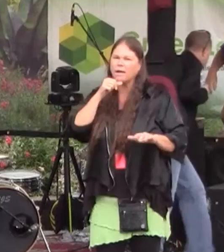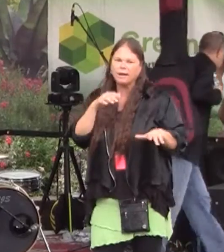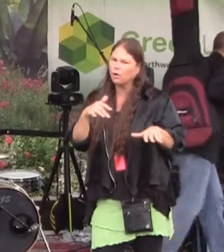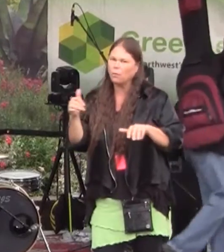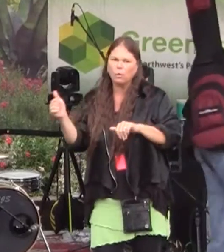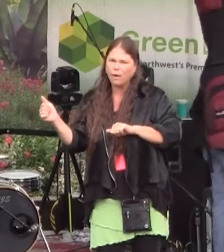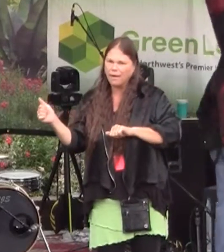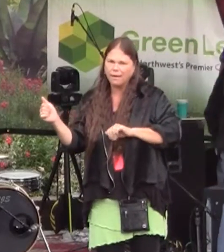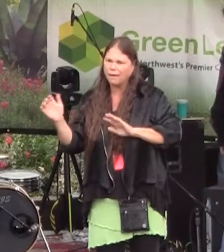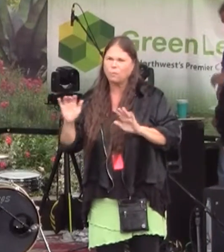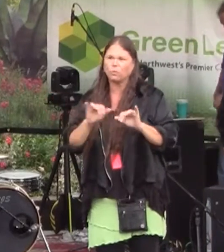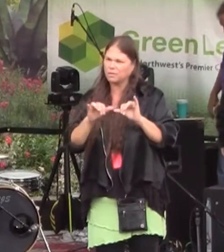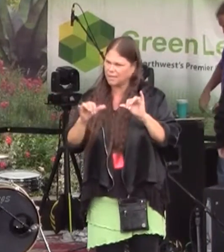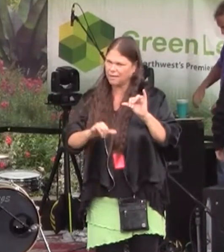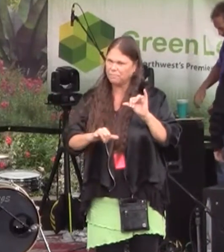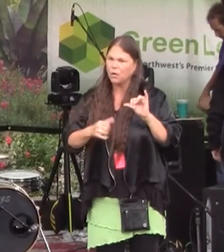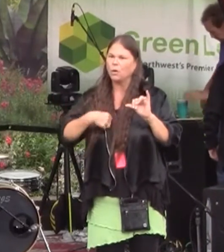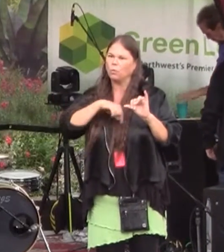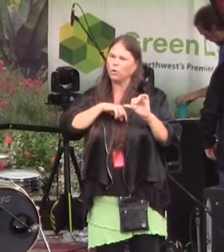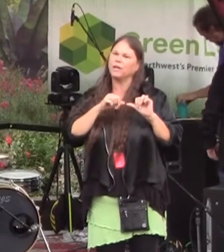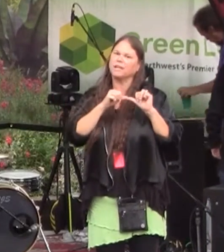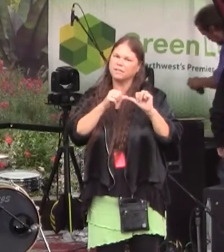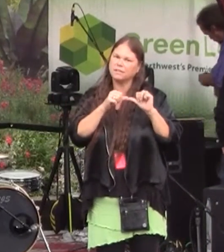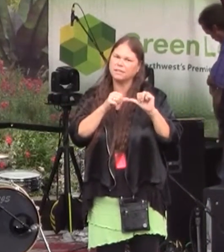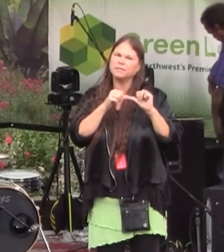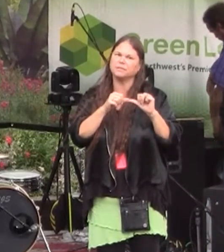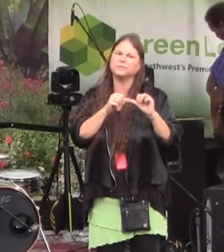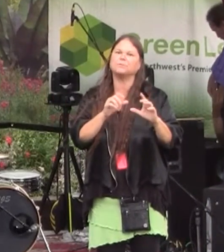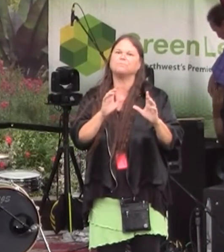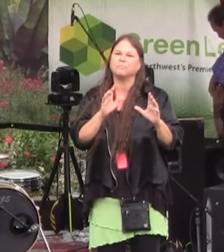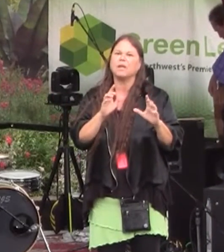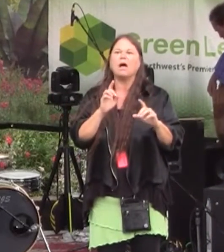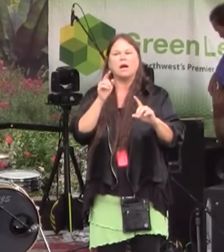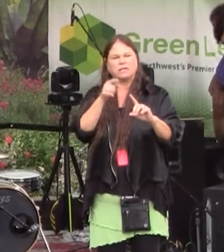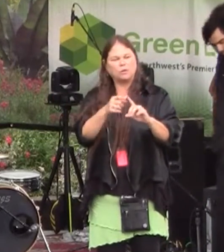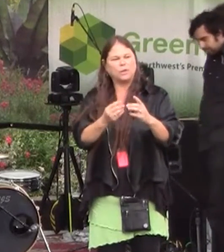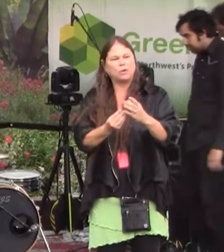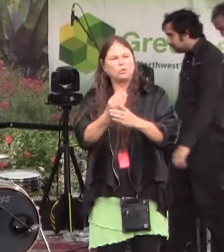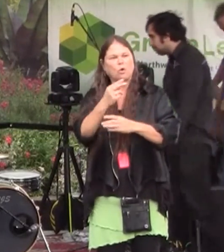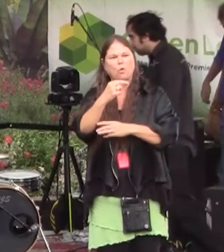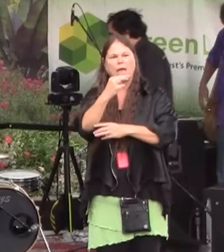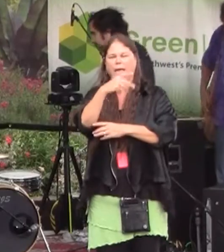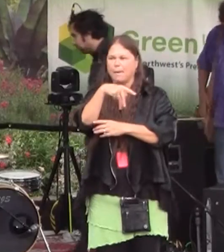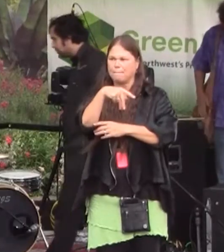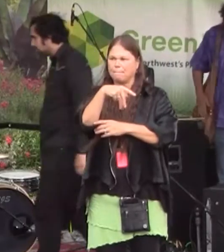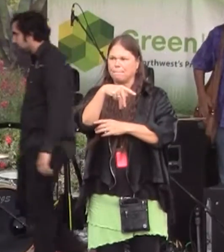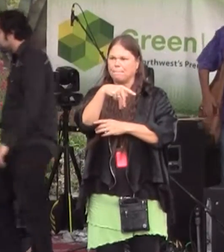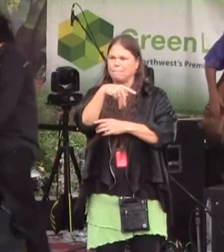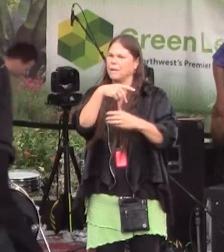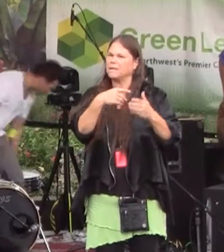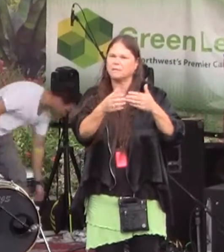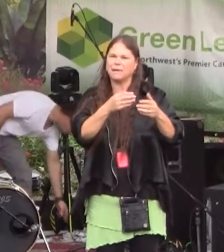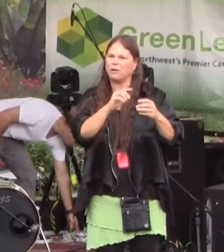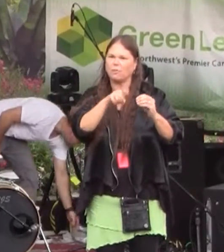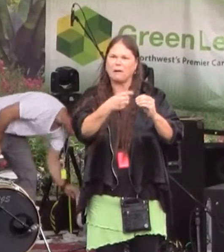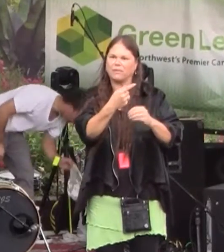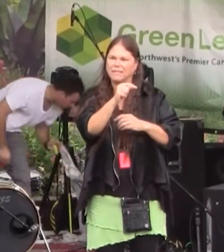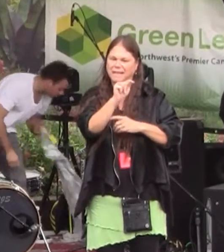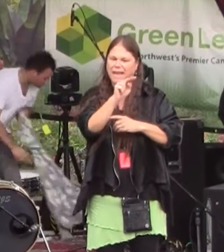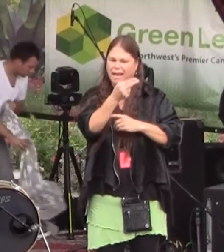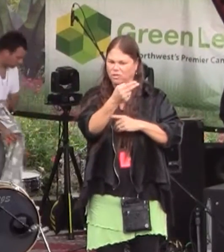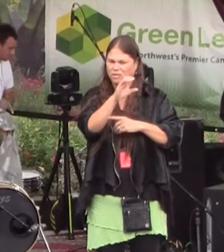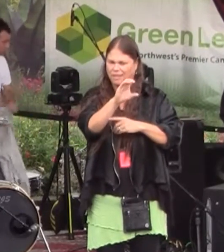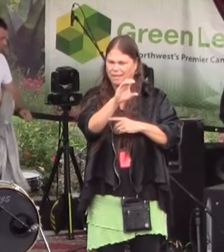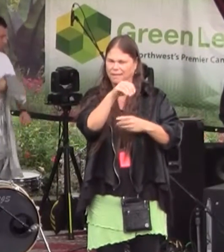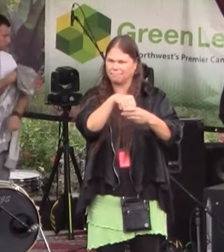We're going to continue to push the envelope until we can grow hemp without regard to its THC content, but with